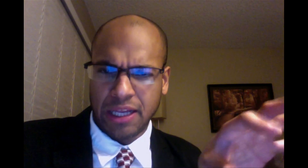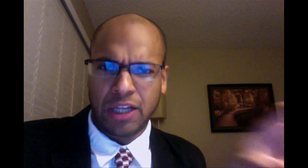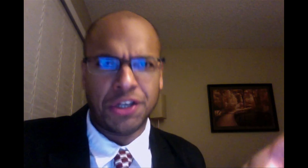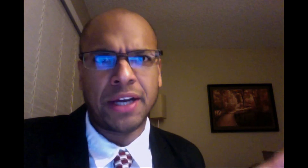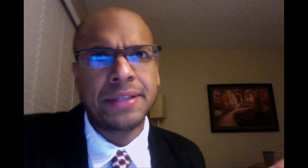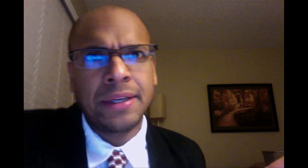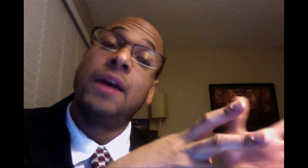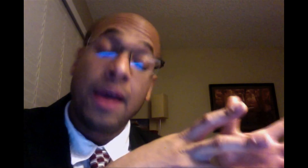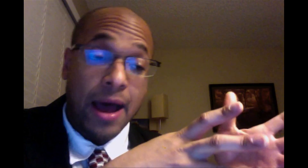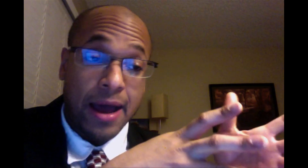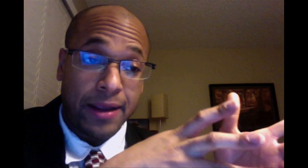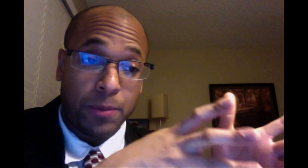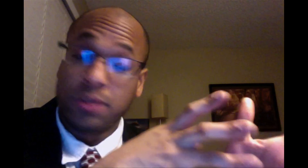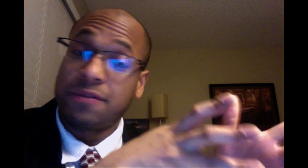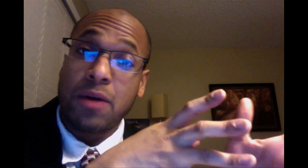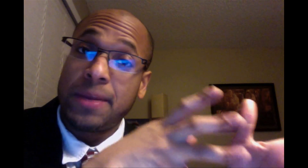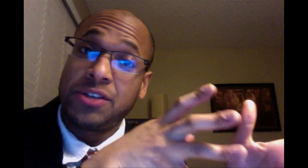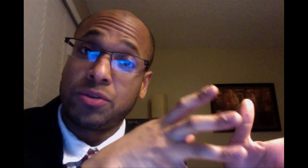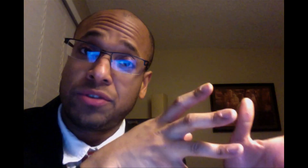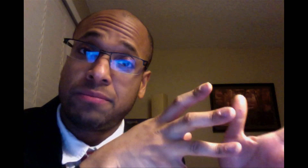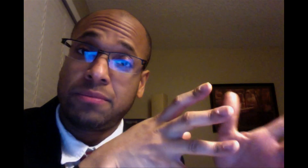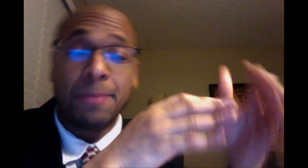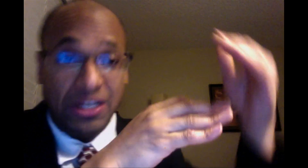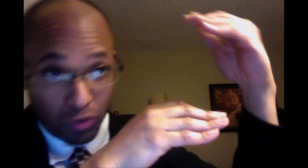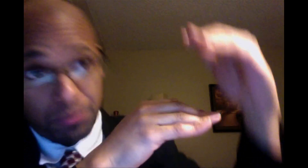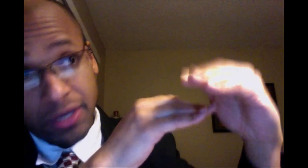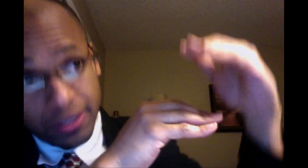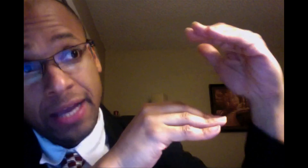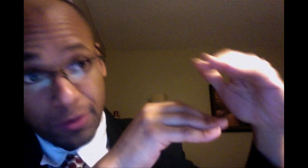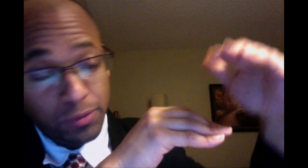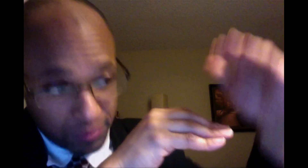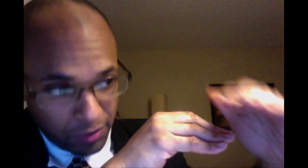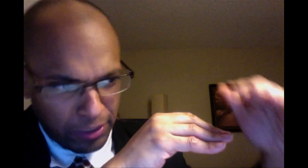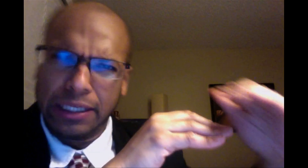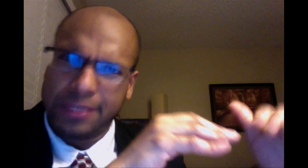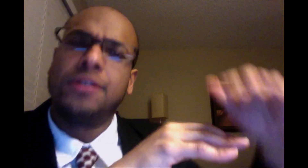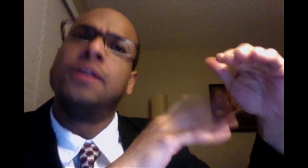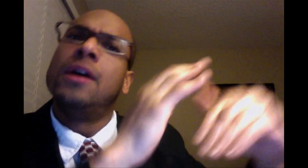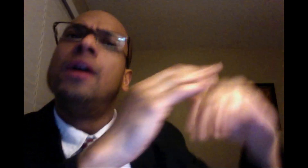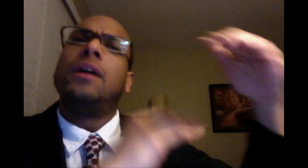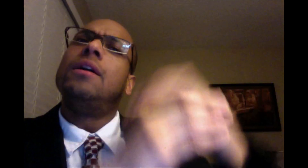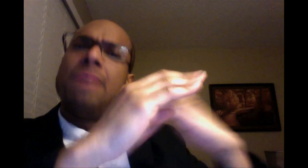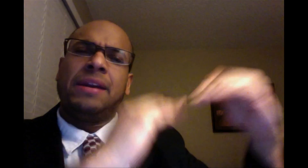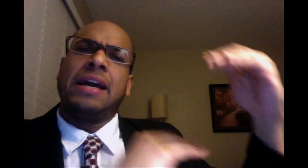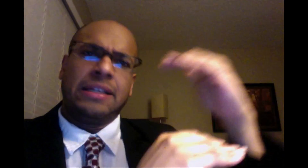Hazelnut. I will devour my children. My children being, again, those lesser, maybe not as